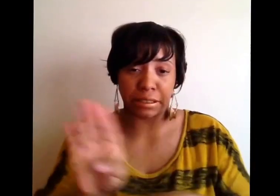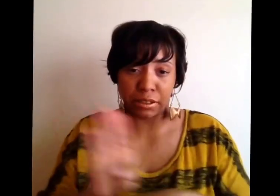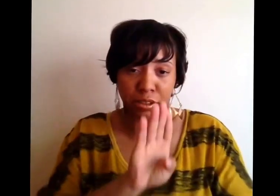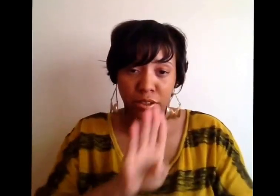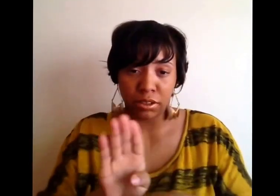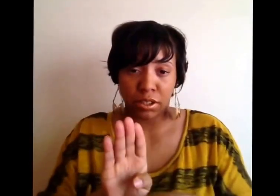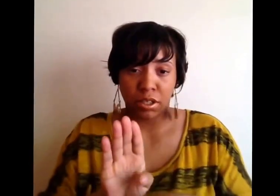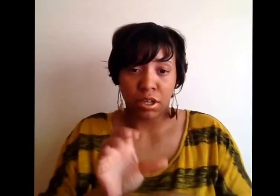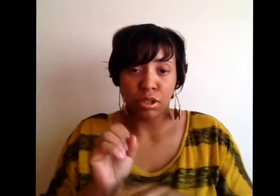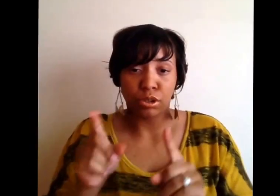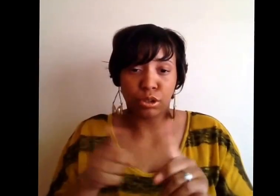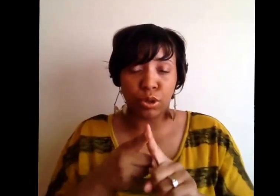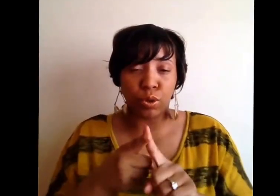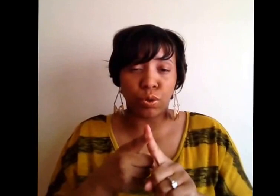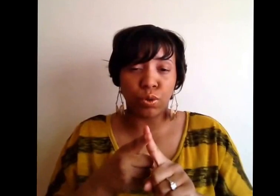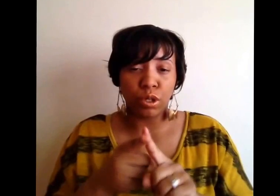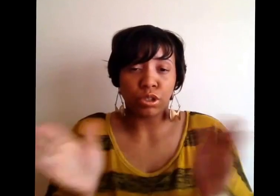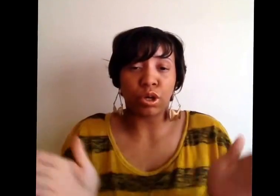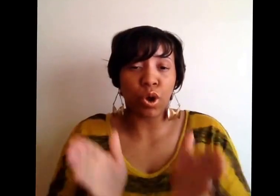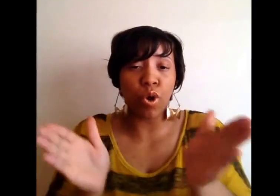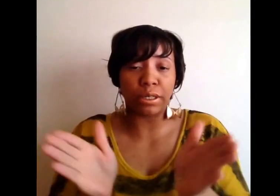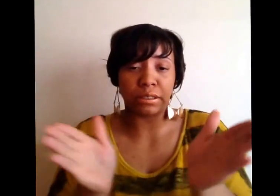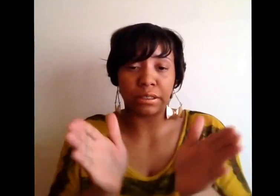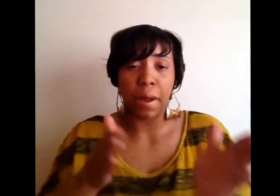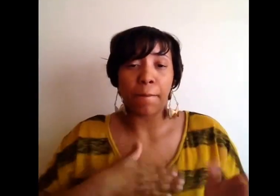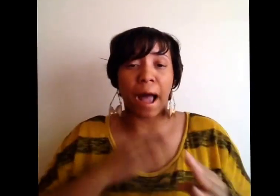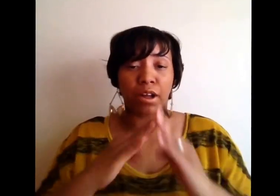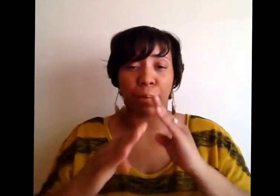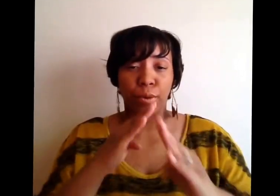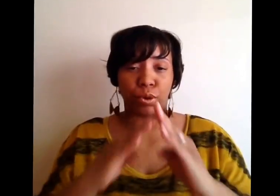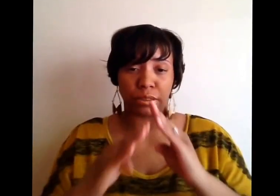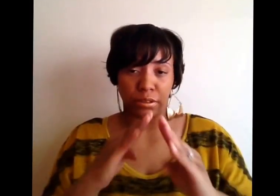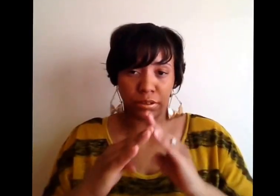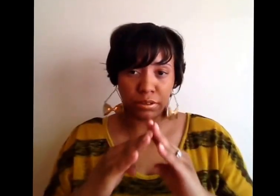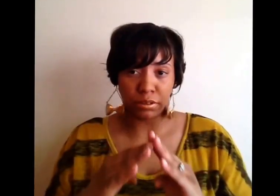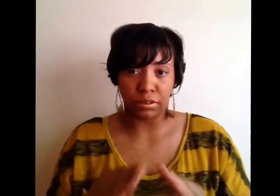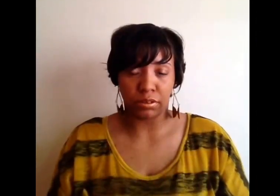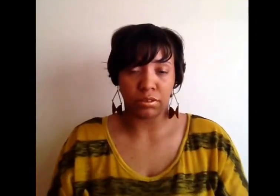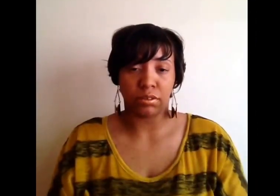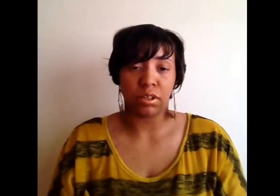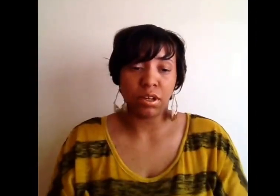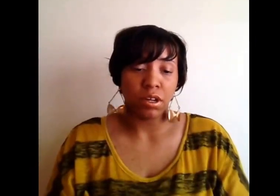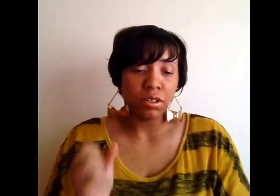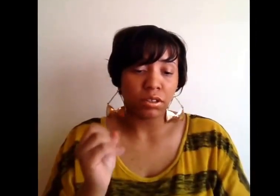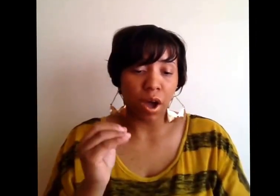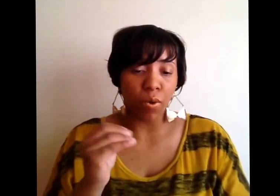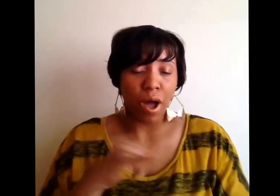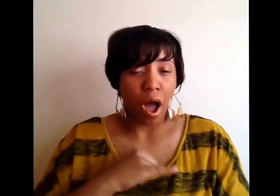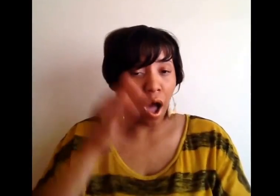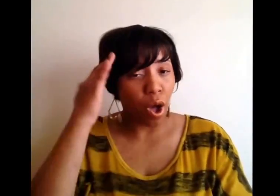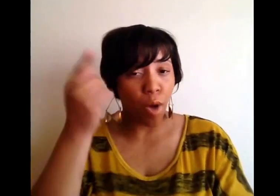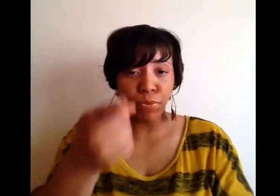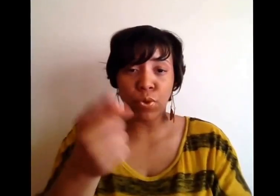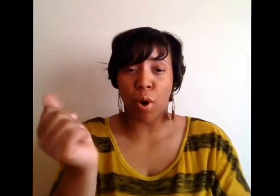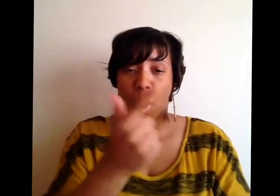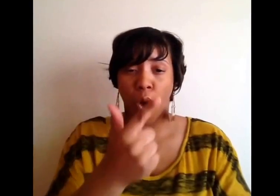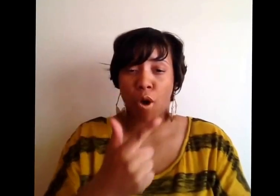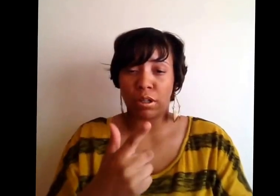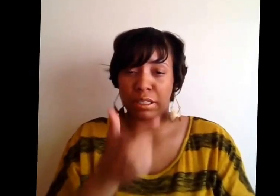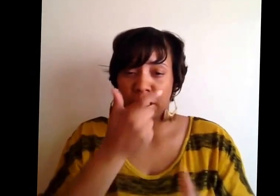to support my community. So I hope you all are